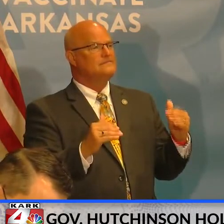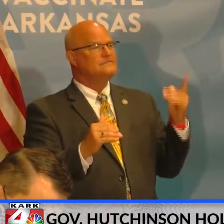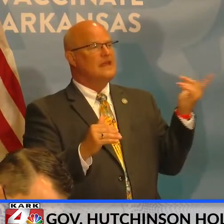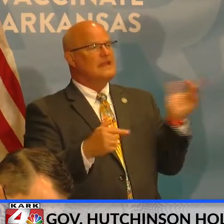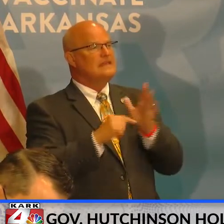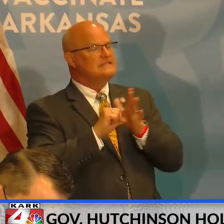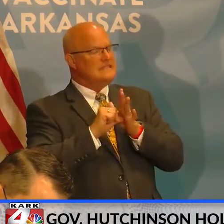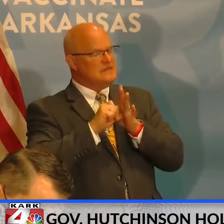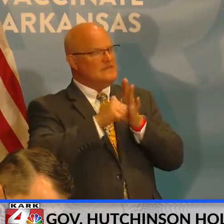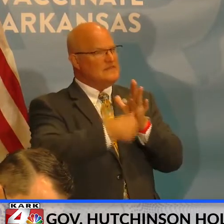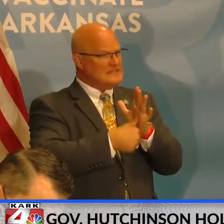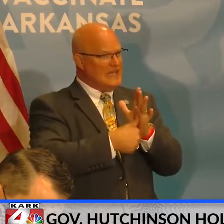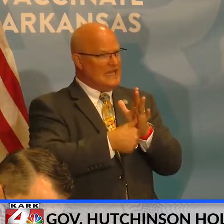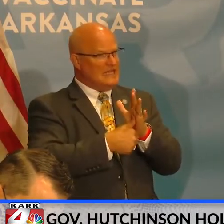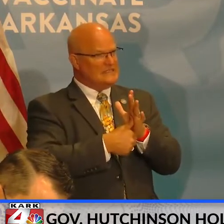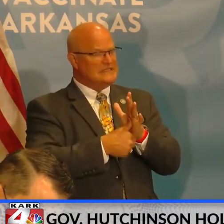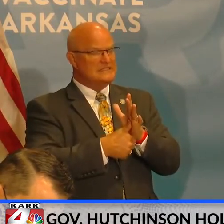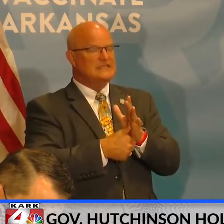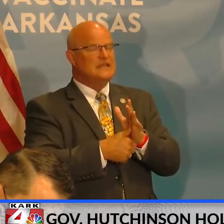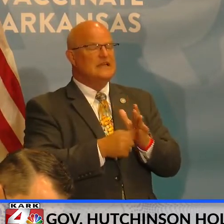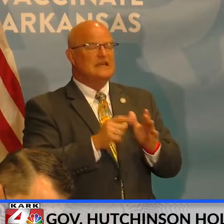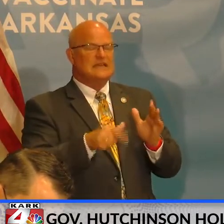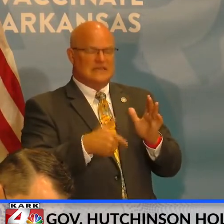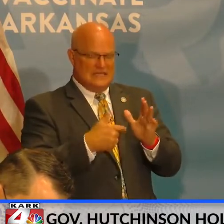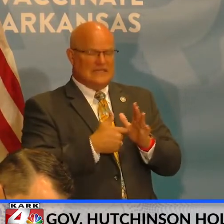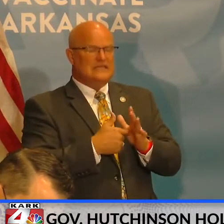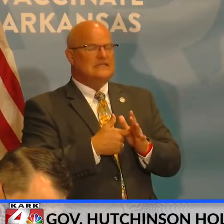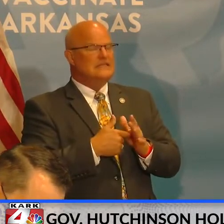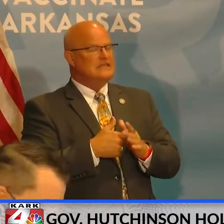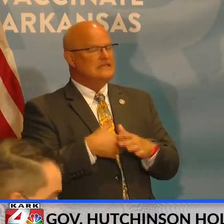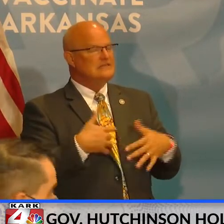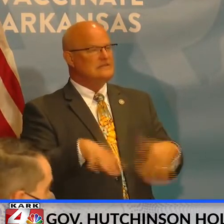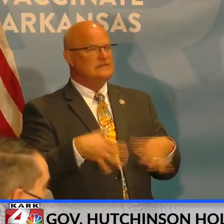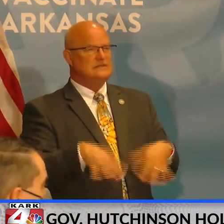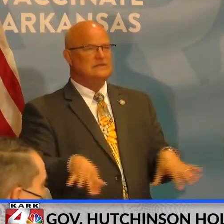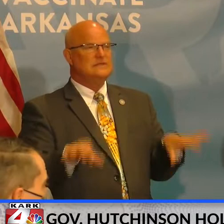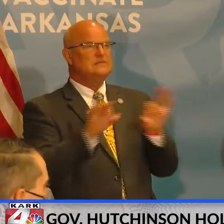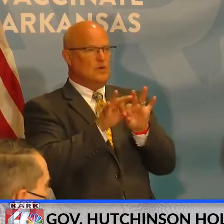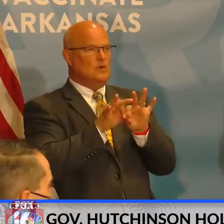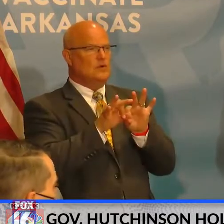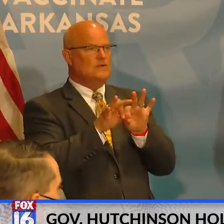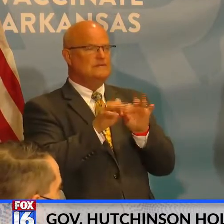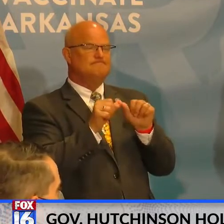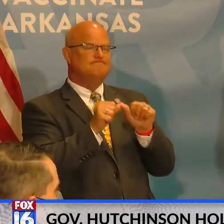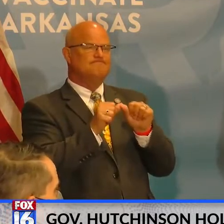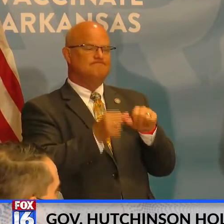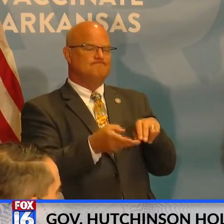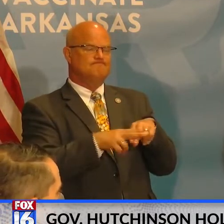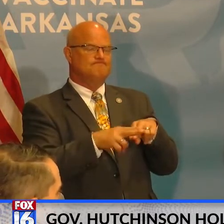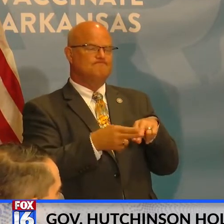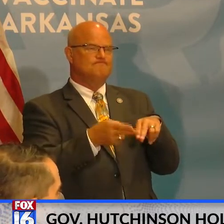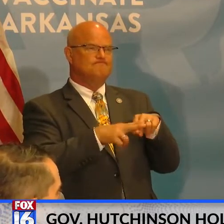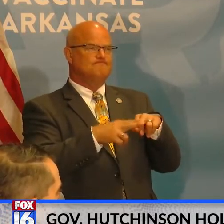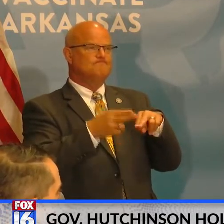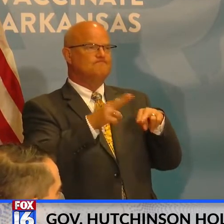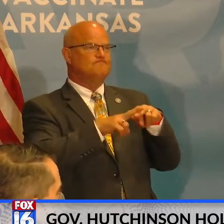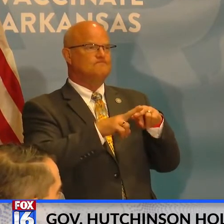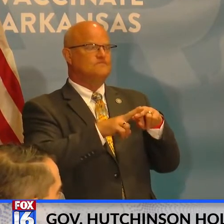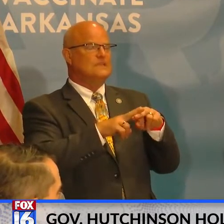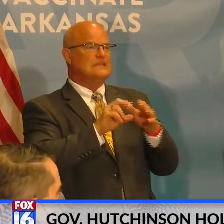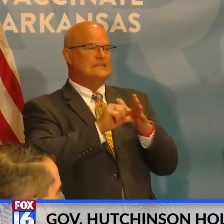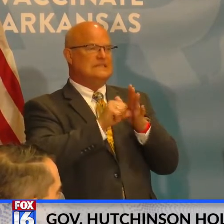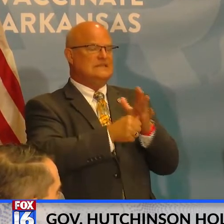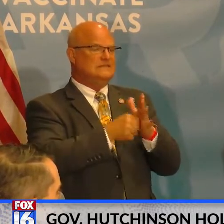reemphasizes the points have been made. But this is very, very important as we continue to increase the emphasis